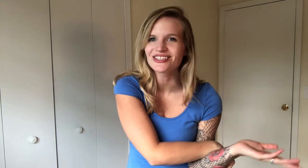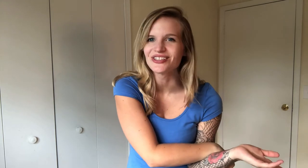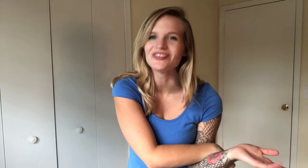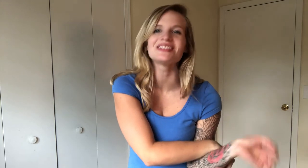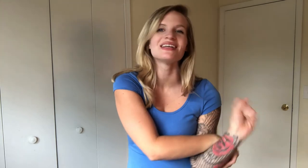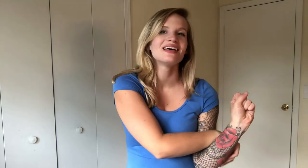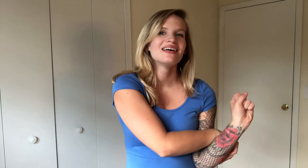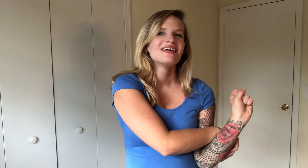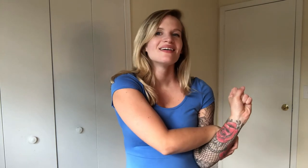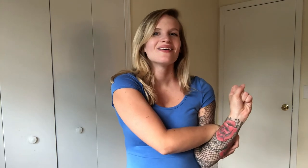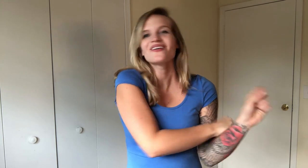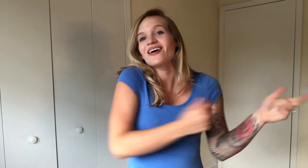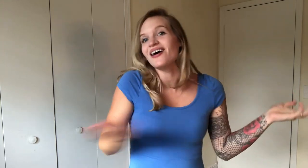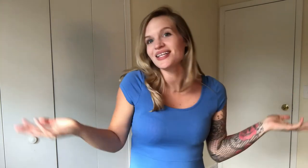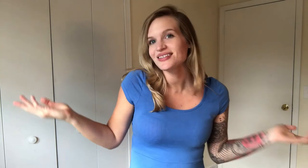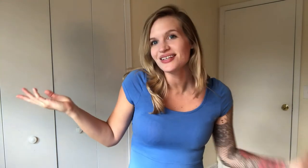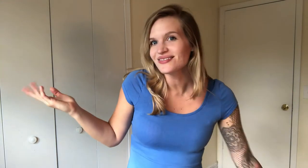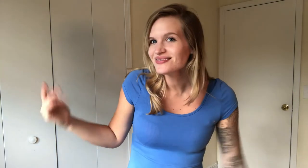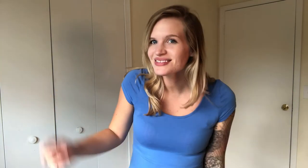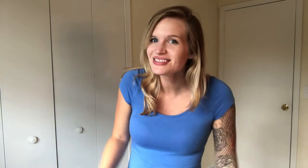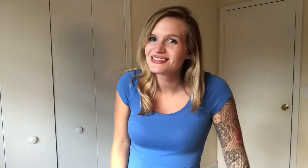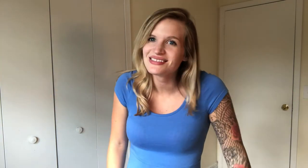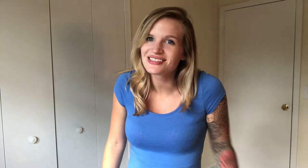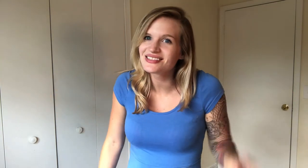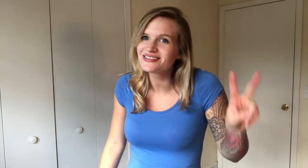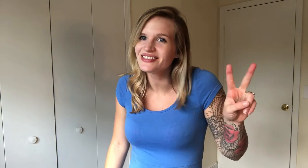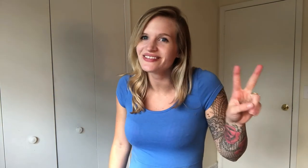chose. Or not. know. Just do you.